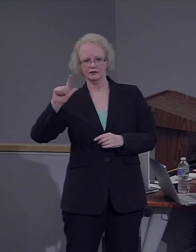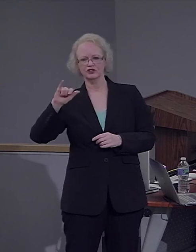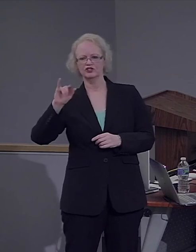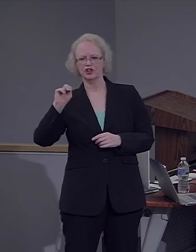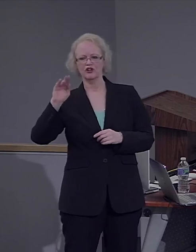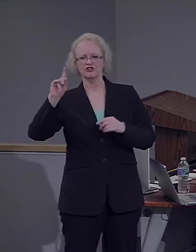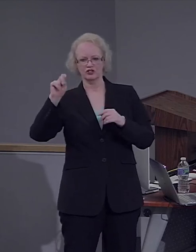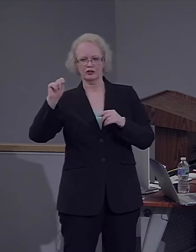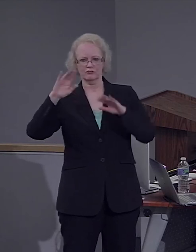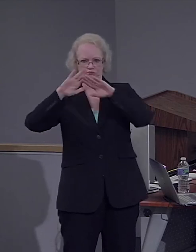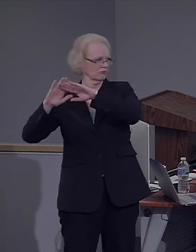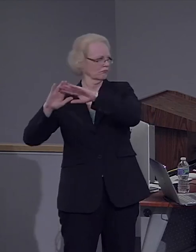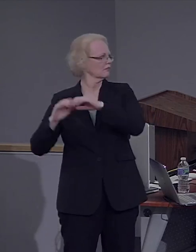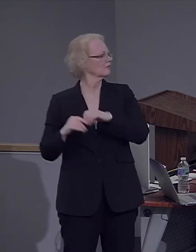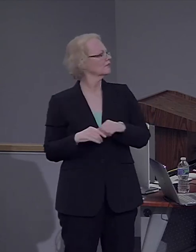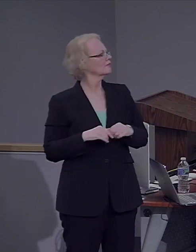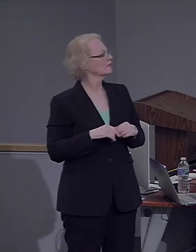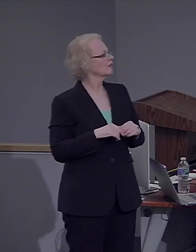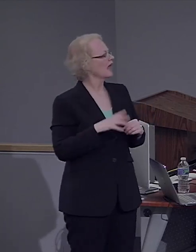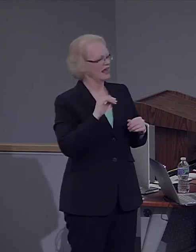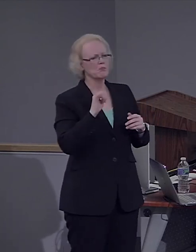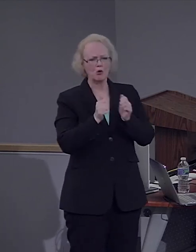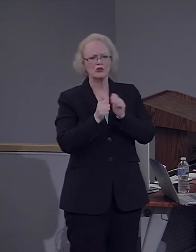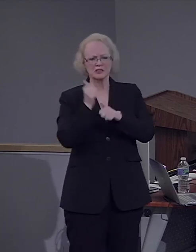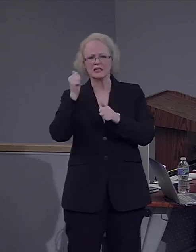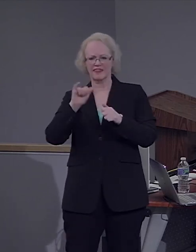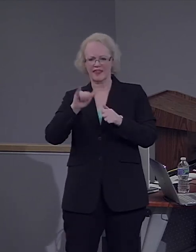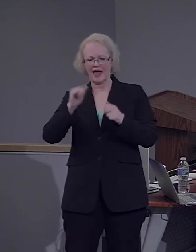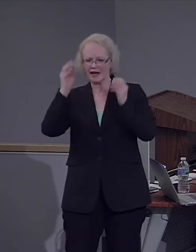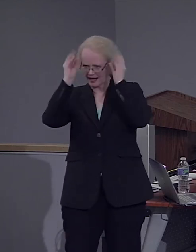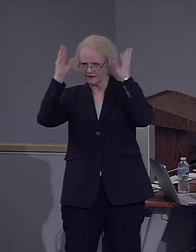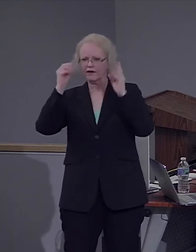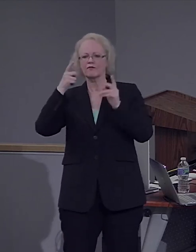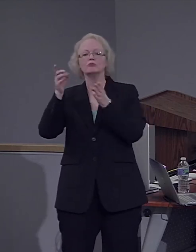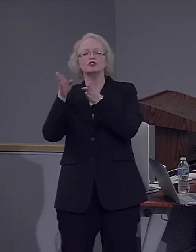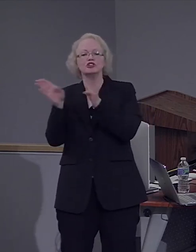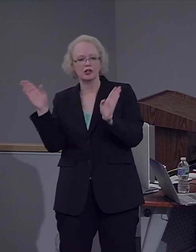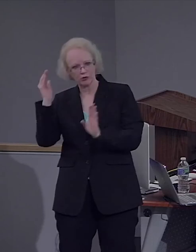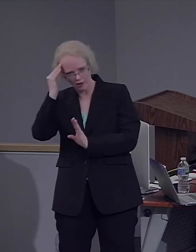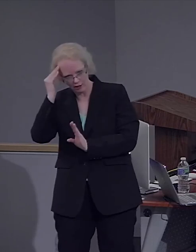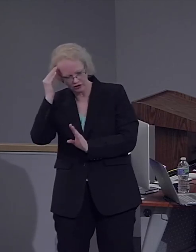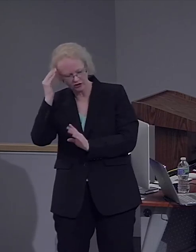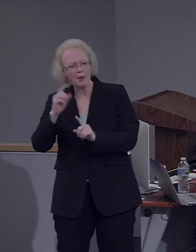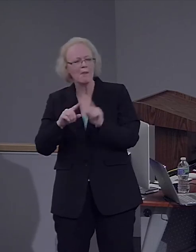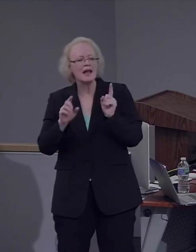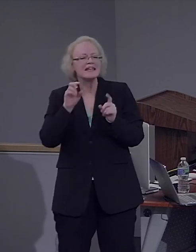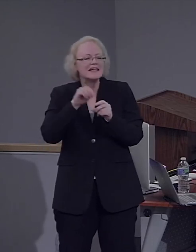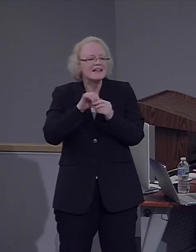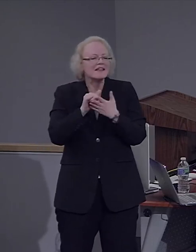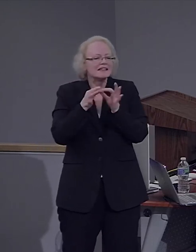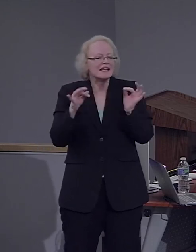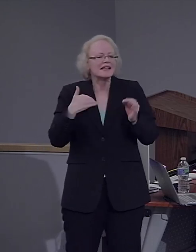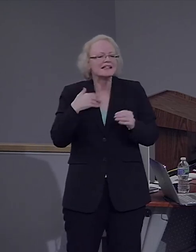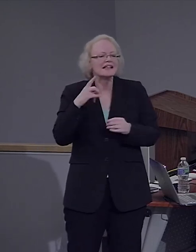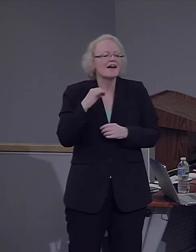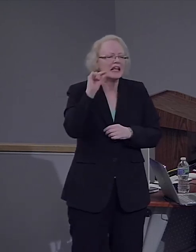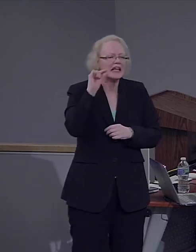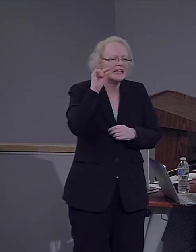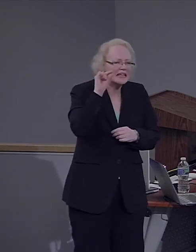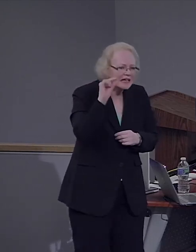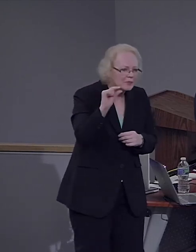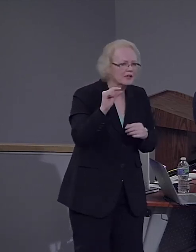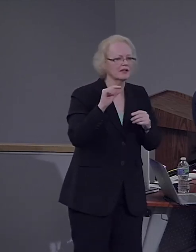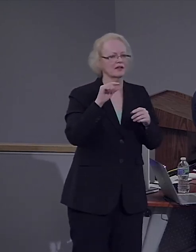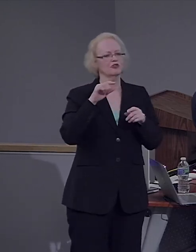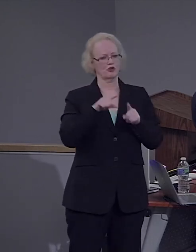activated by the general knowledge. But, in fact, during the sentence, was a little bit of a transient activation during the math. Okay.